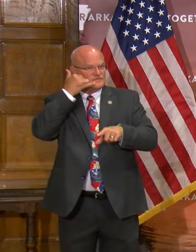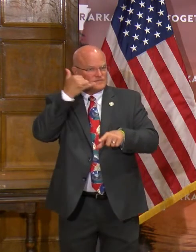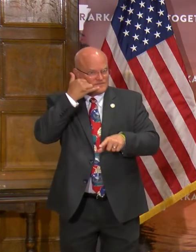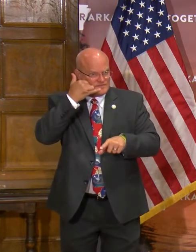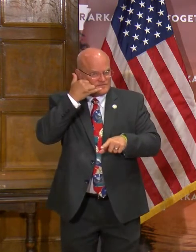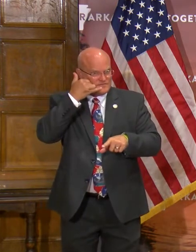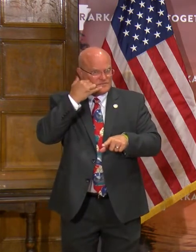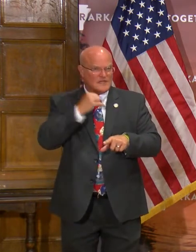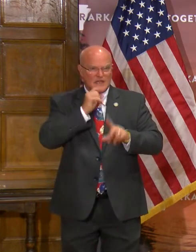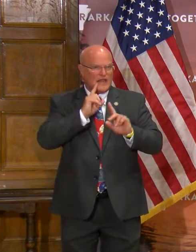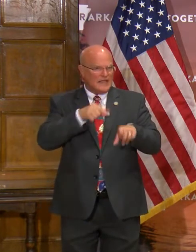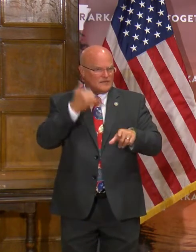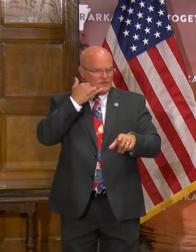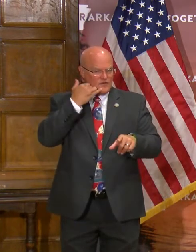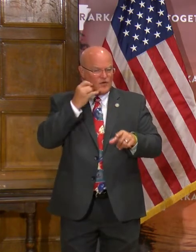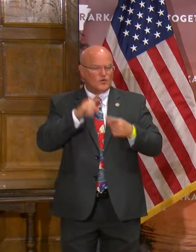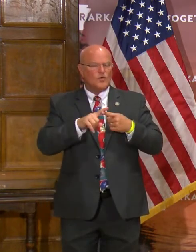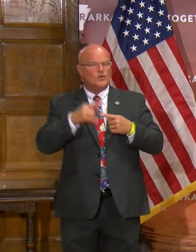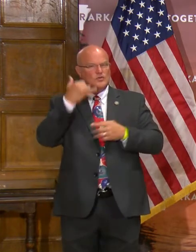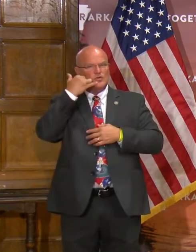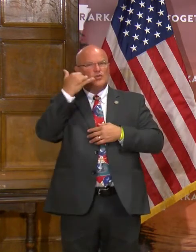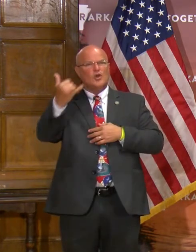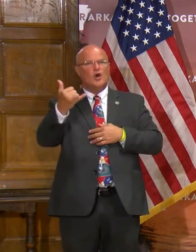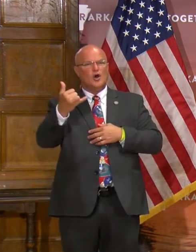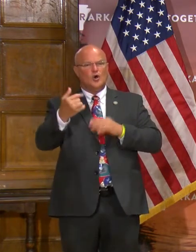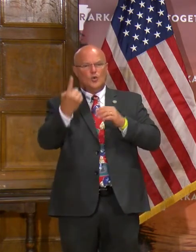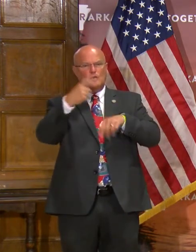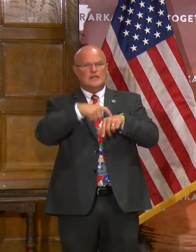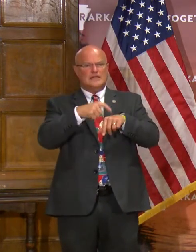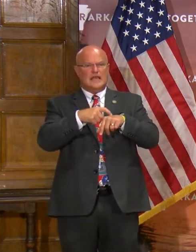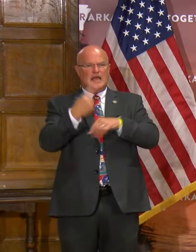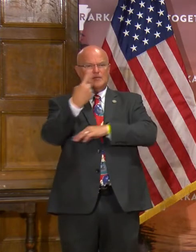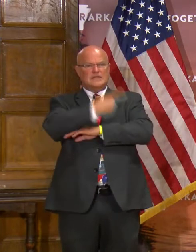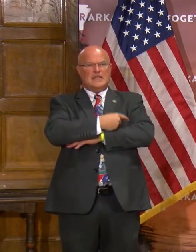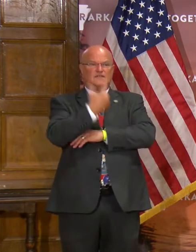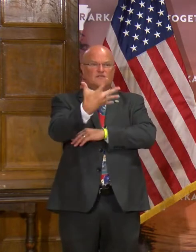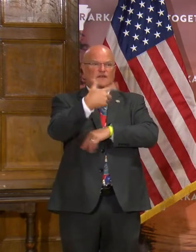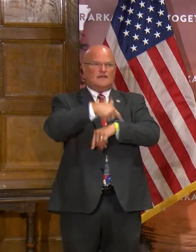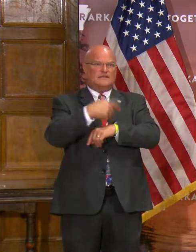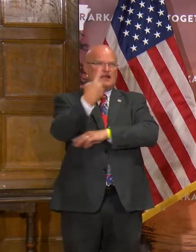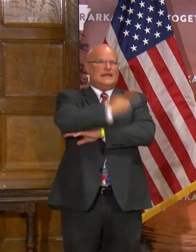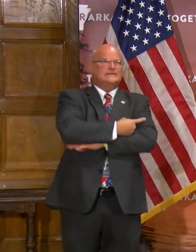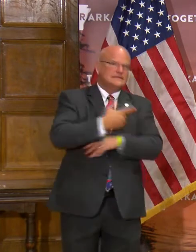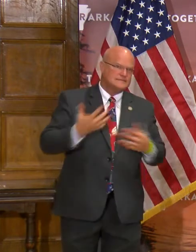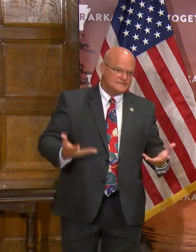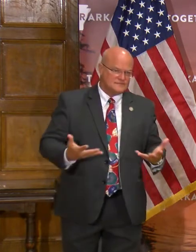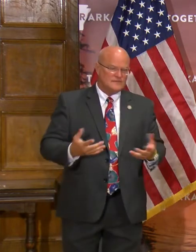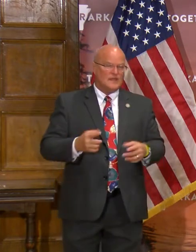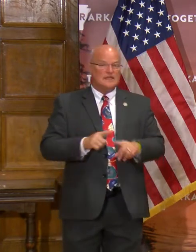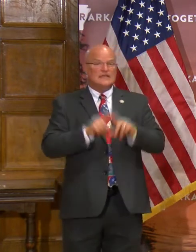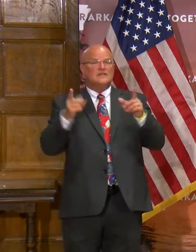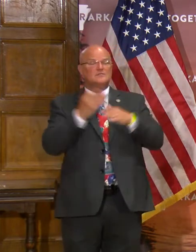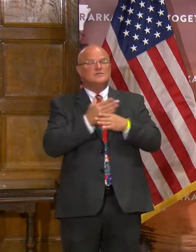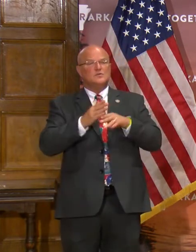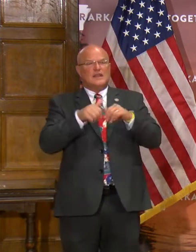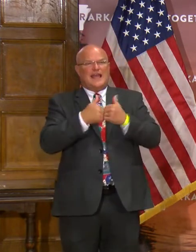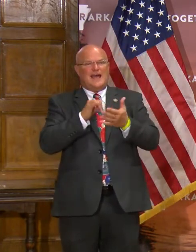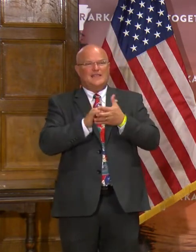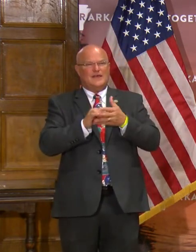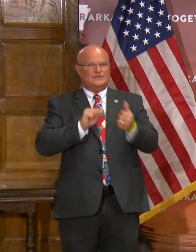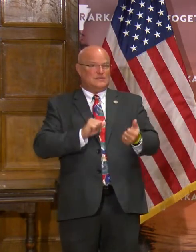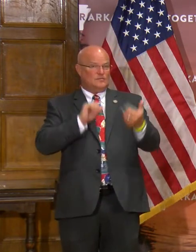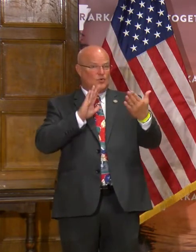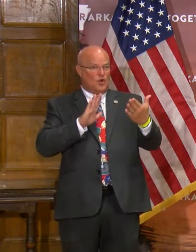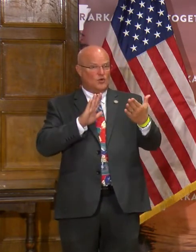that's not answering the phone or do you call one time a day for five days? That was a difference between how that was being